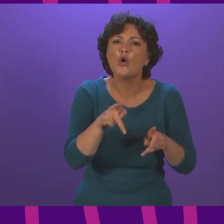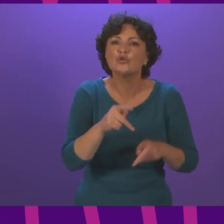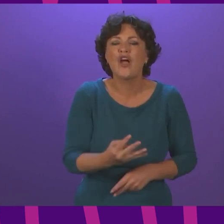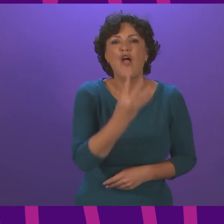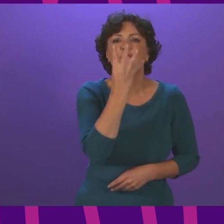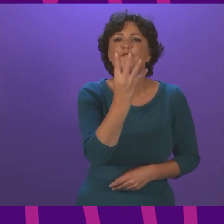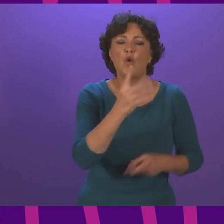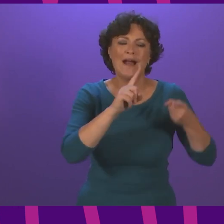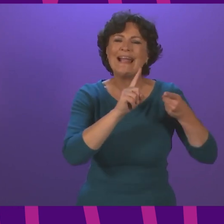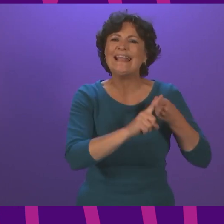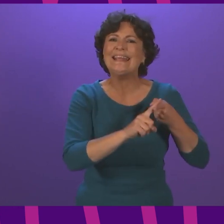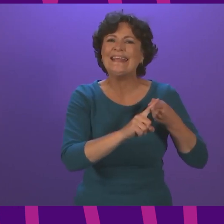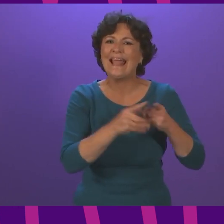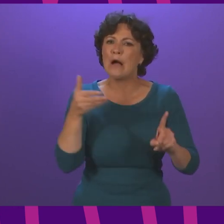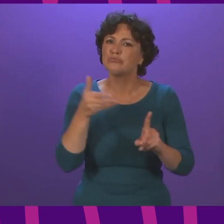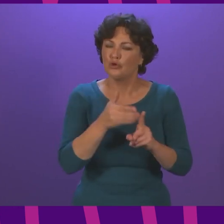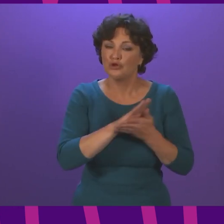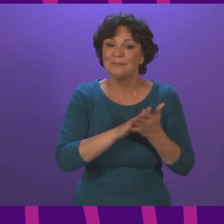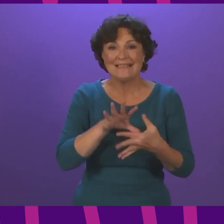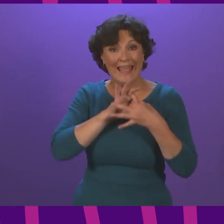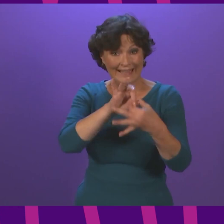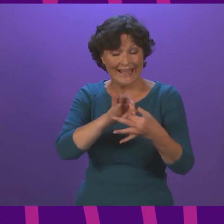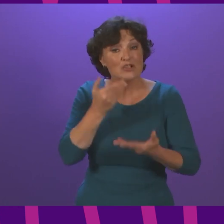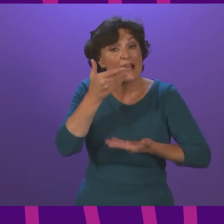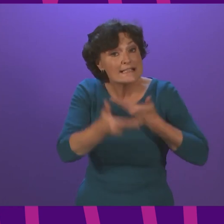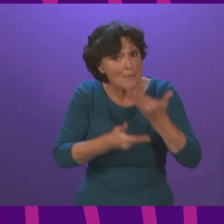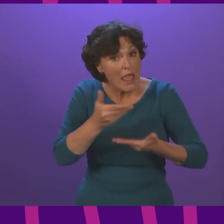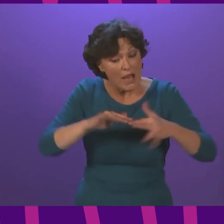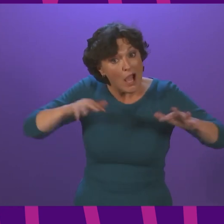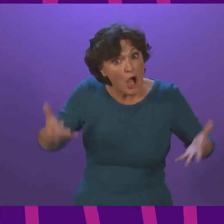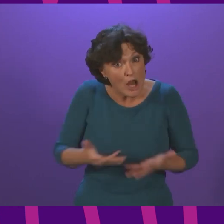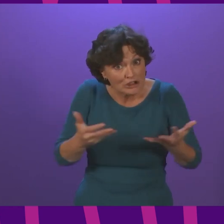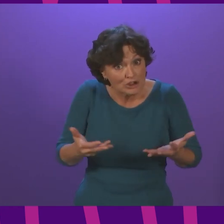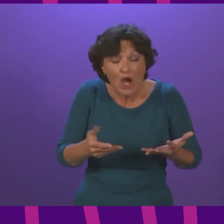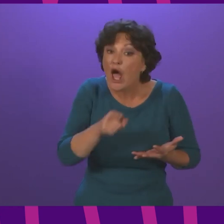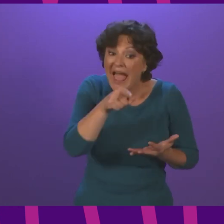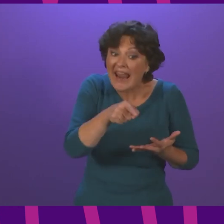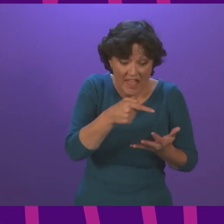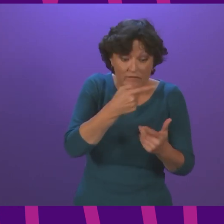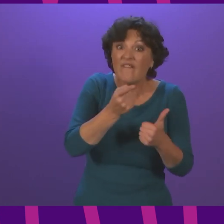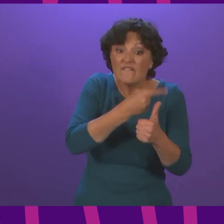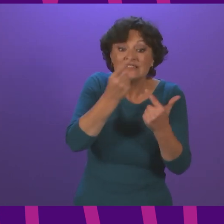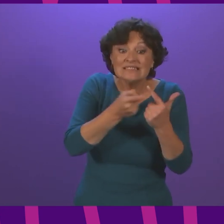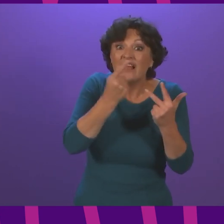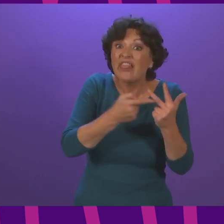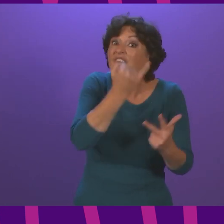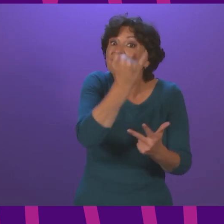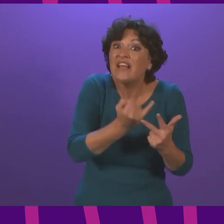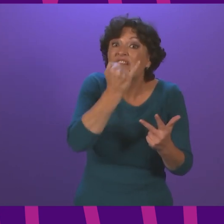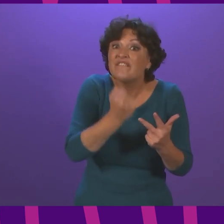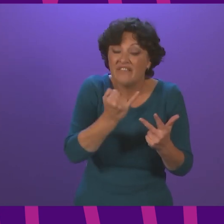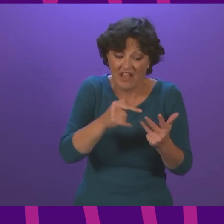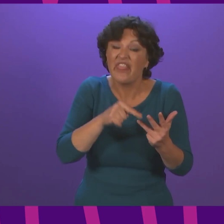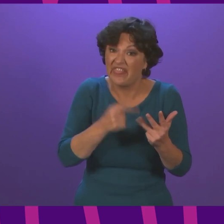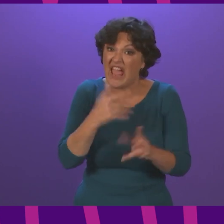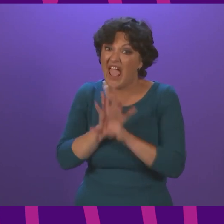for ease approach. They will engage, explain, encourage, and only then, if those options are exhausted, will they enforce. In fact, their